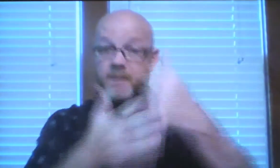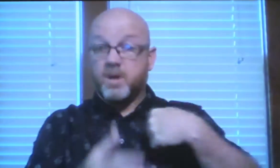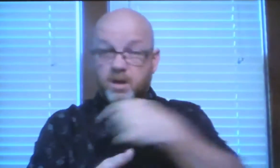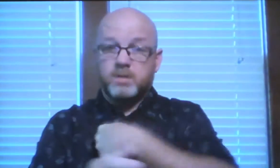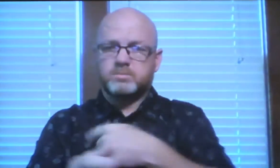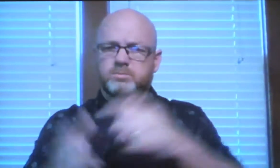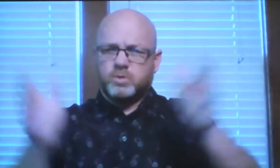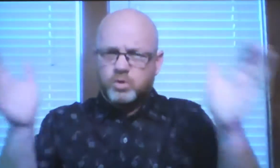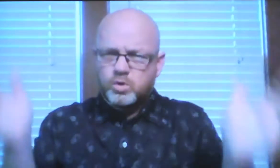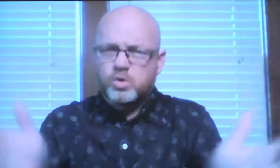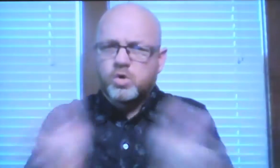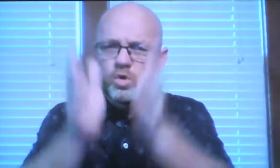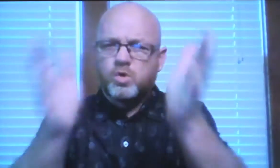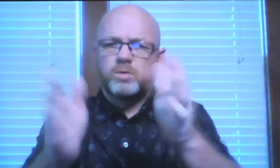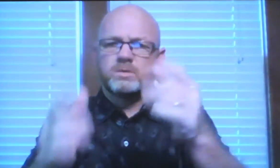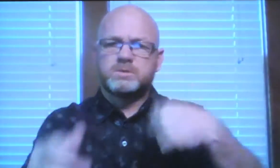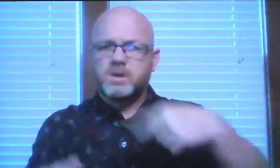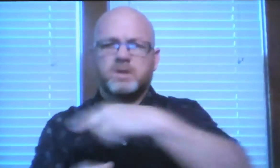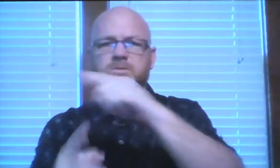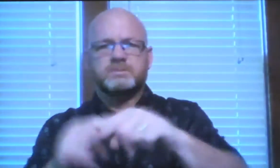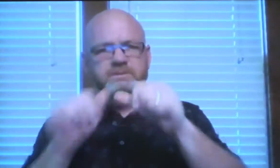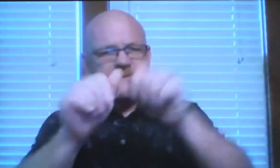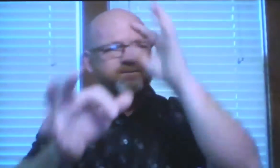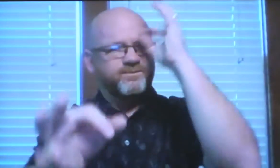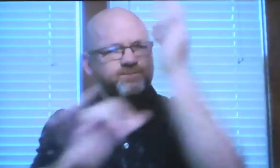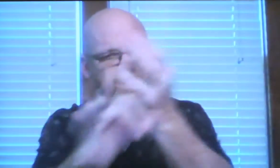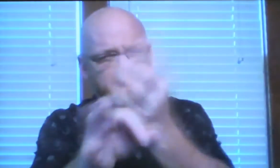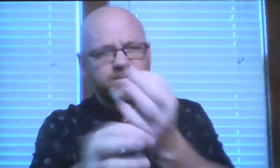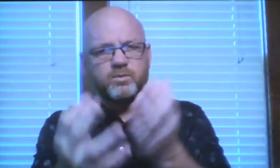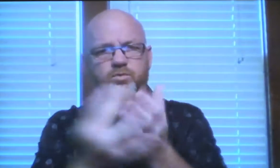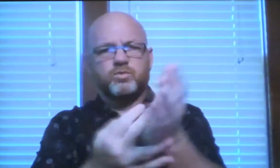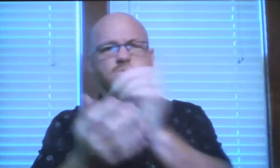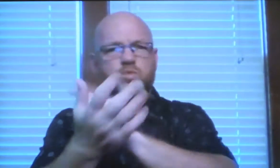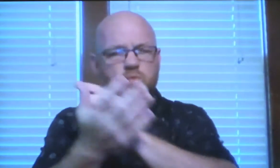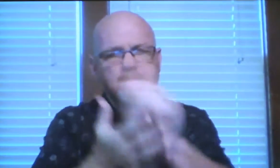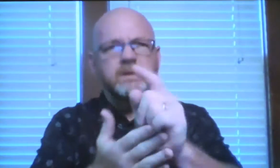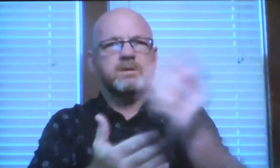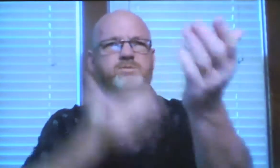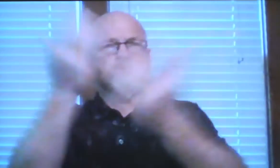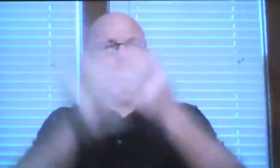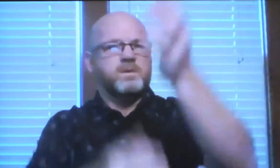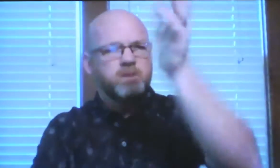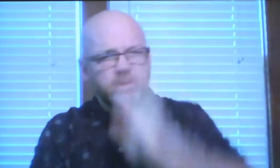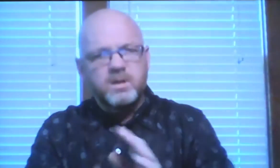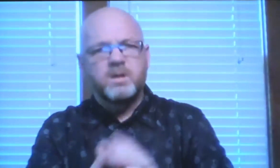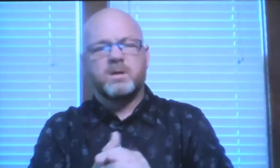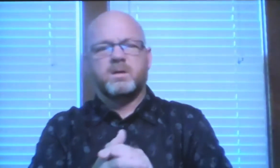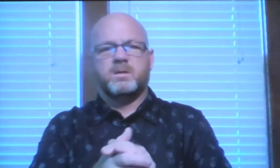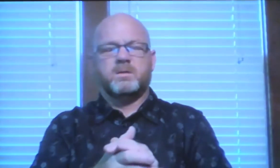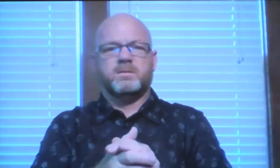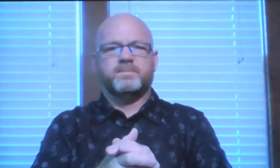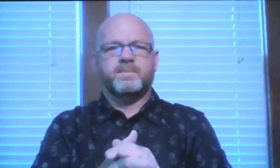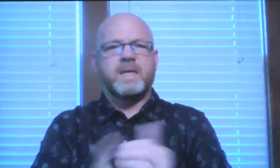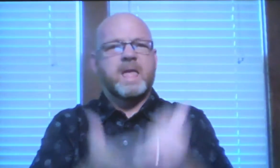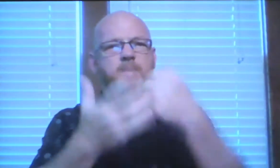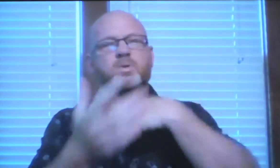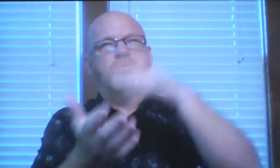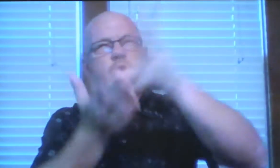people church can help us and we are you know we're encouraged there to stay faithful and to love and serve God